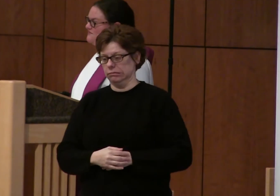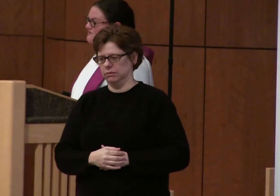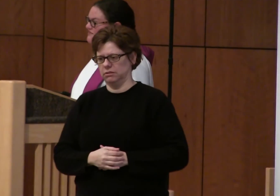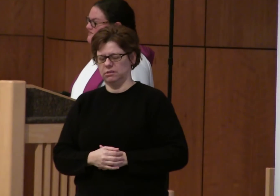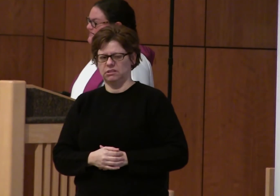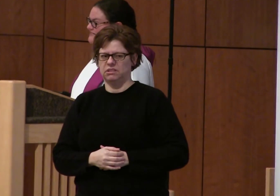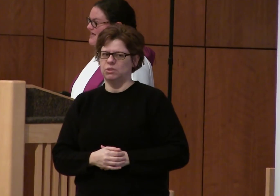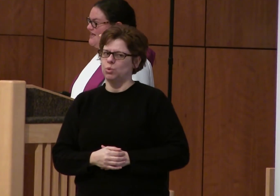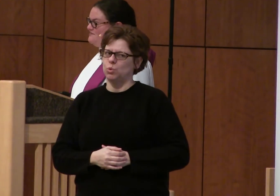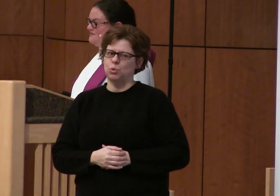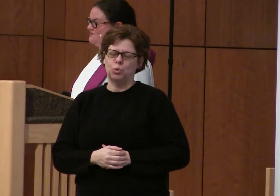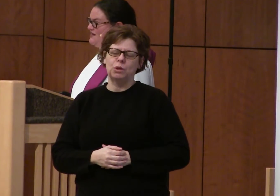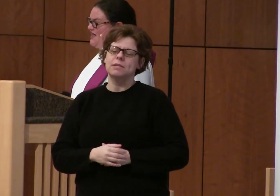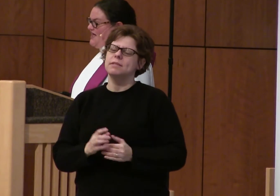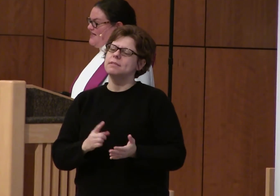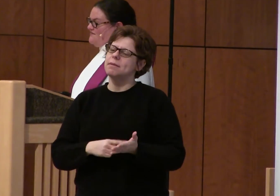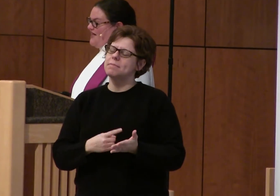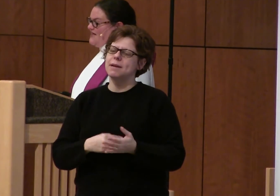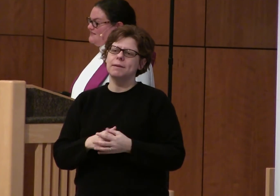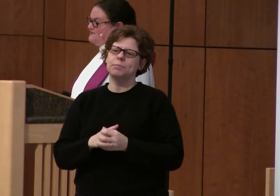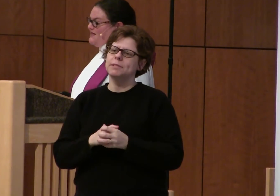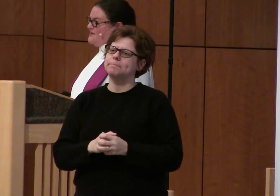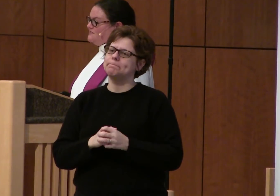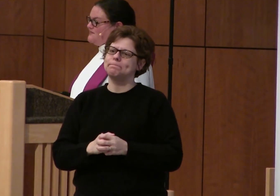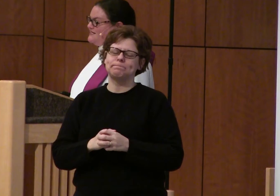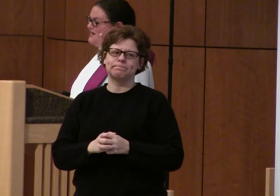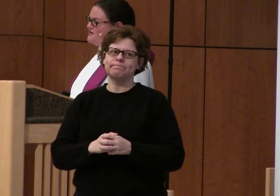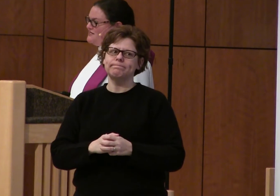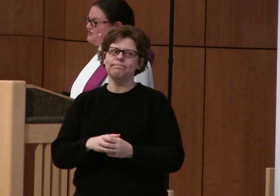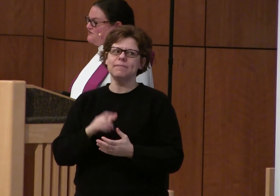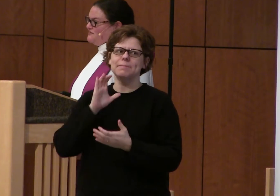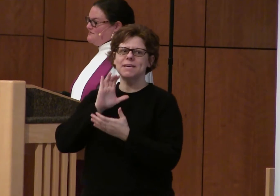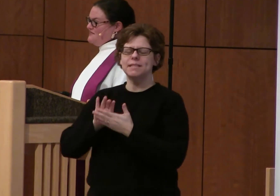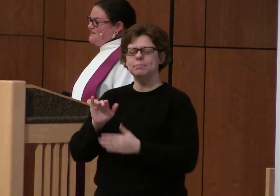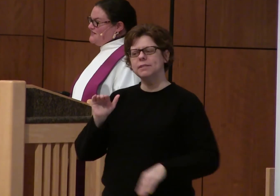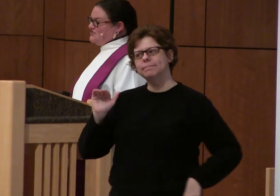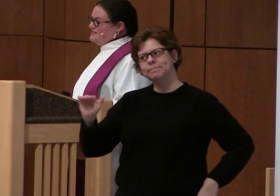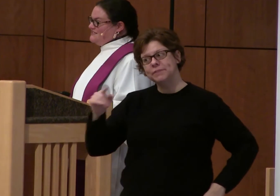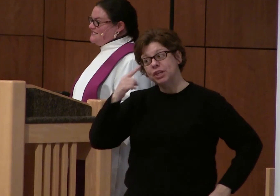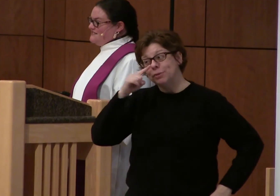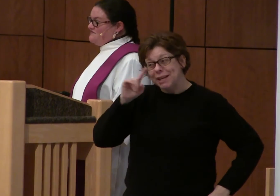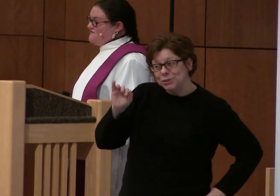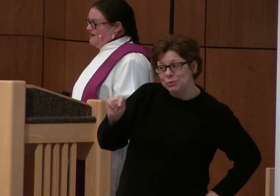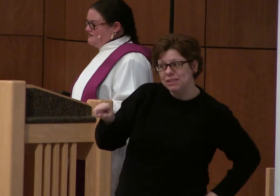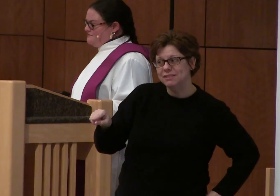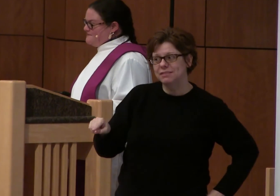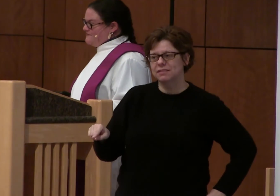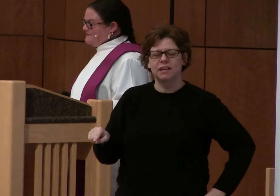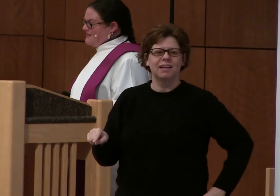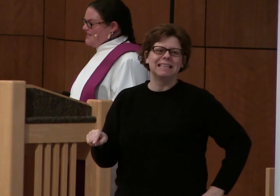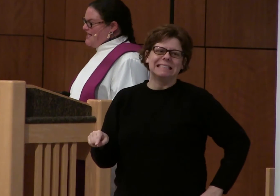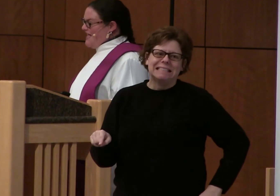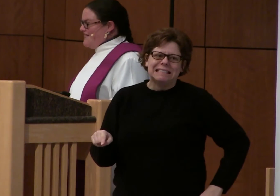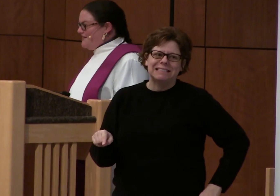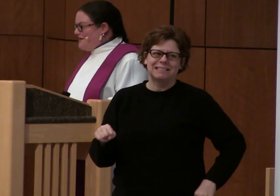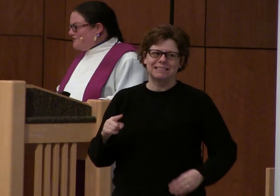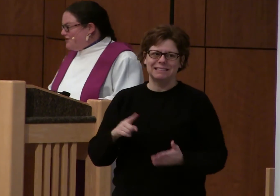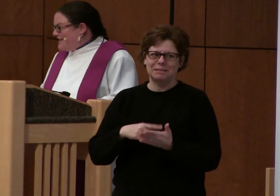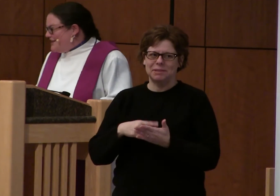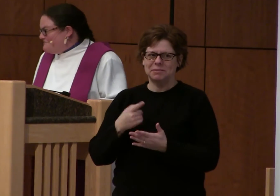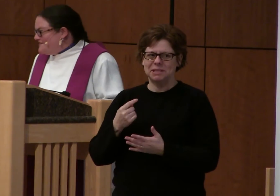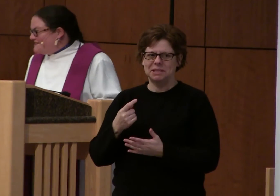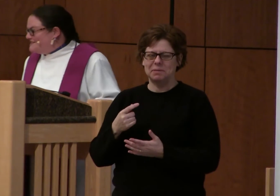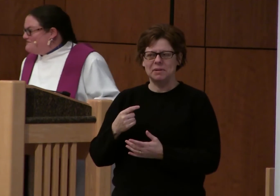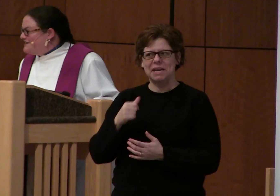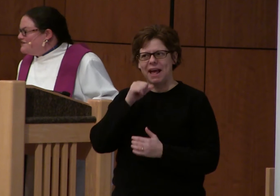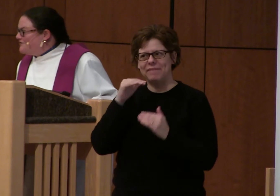There have certainly been times when I have asked my husband Aaron to do something that just isn't fair. And then I